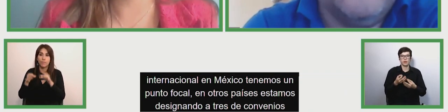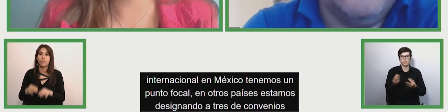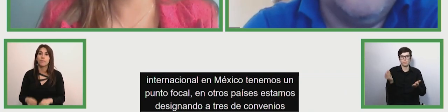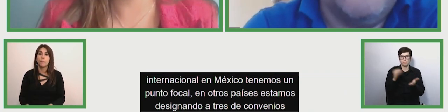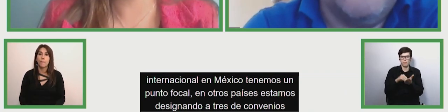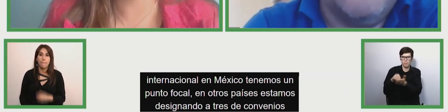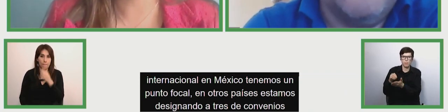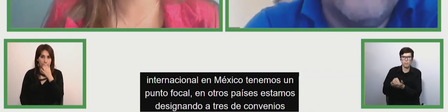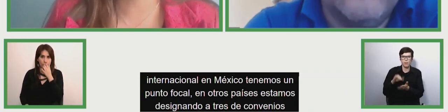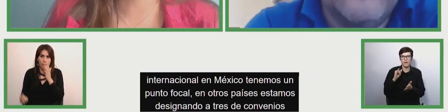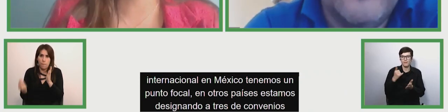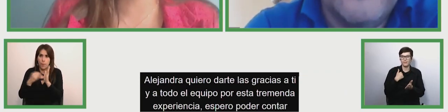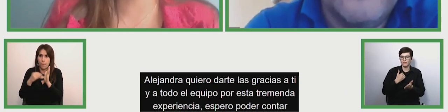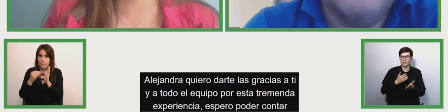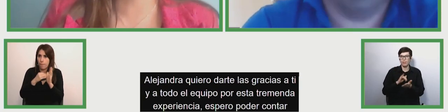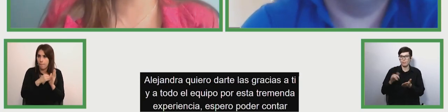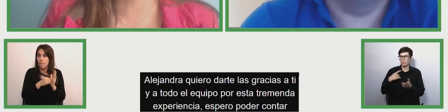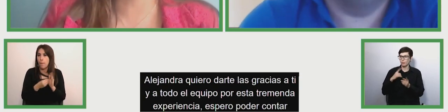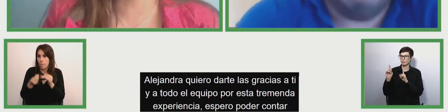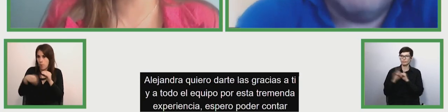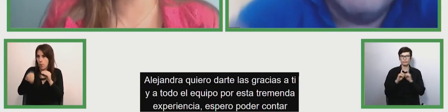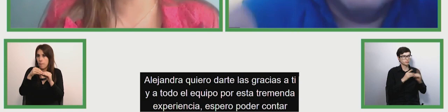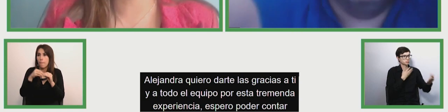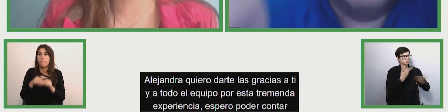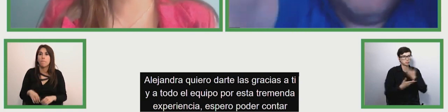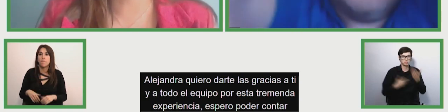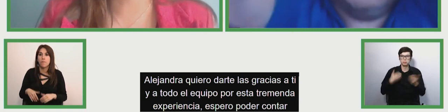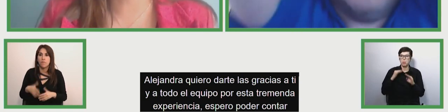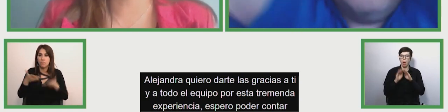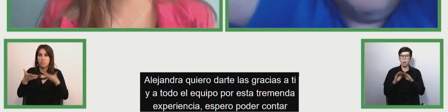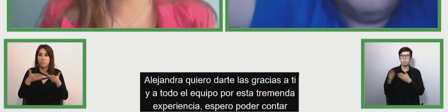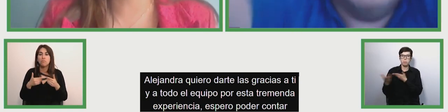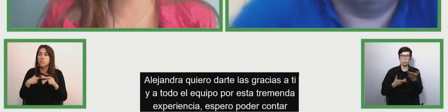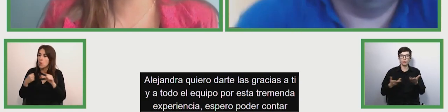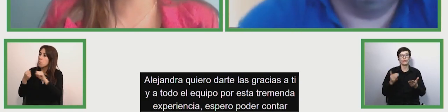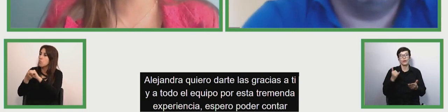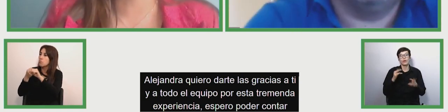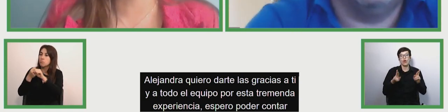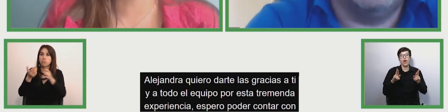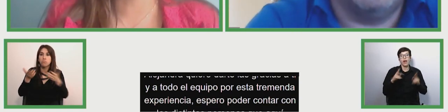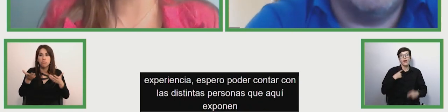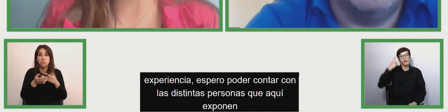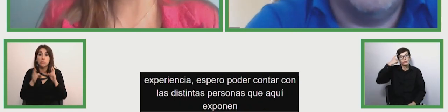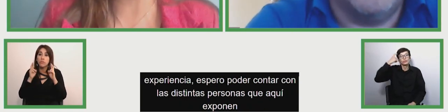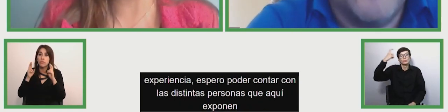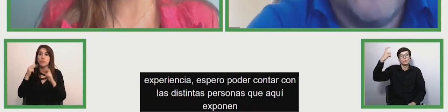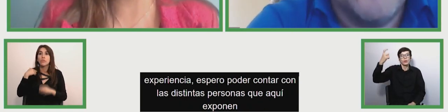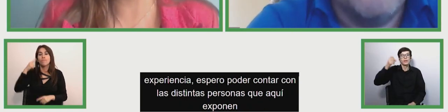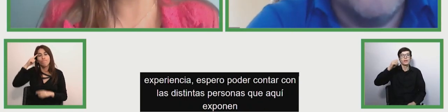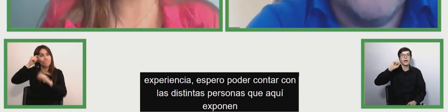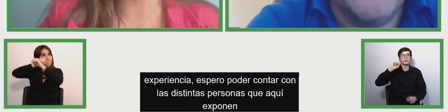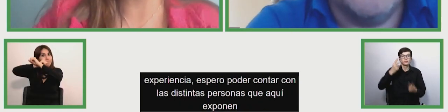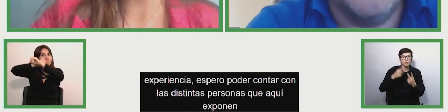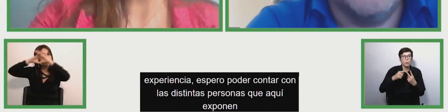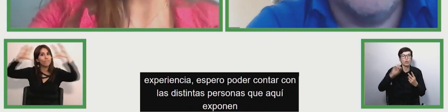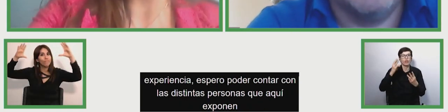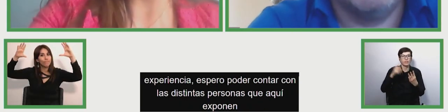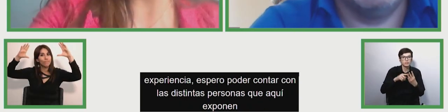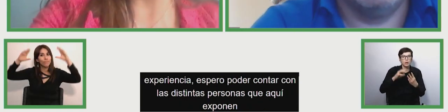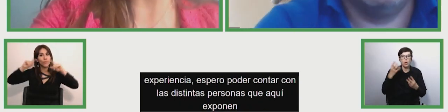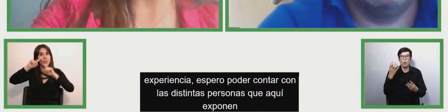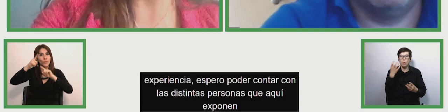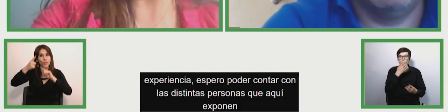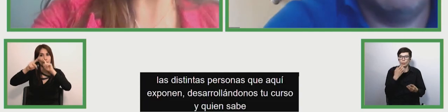special agreements alejantra i want to thank you and the whole team for this tremendous experience and hope to be able to be